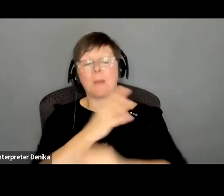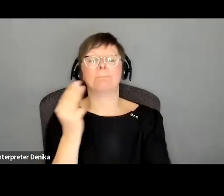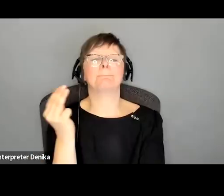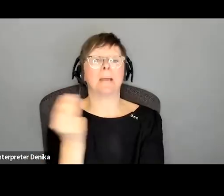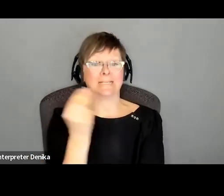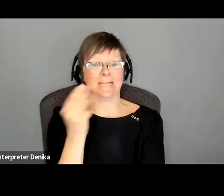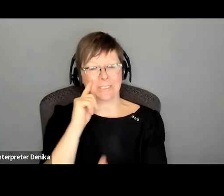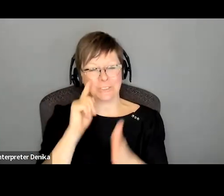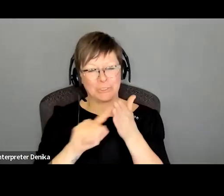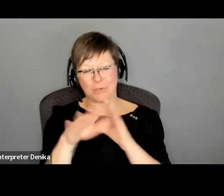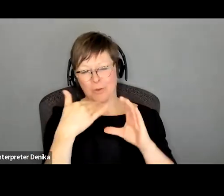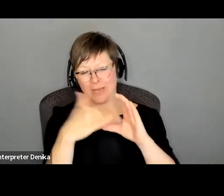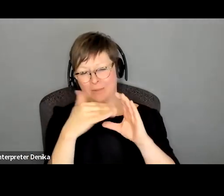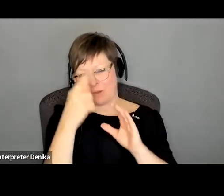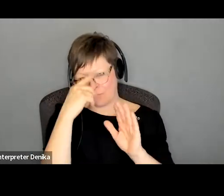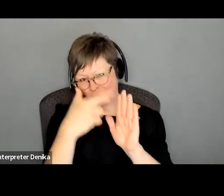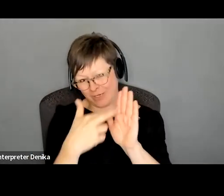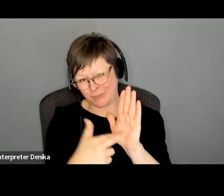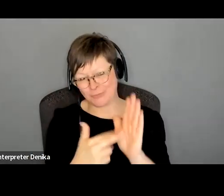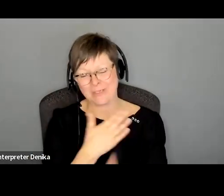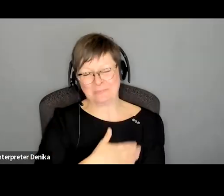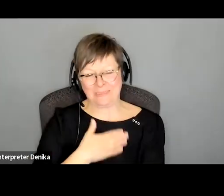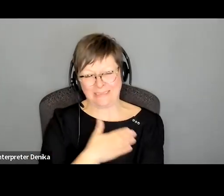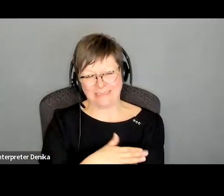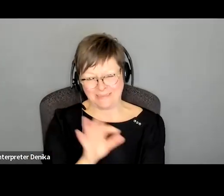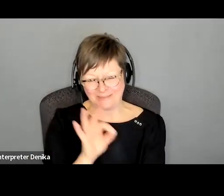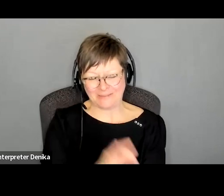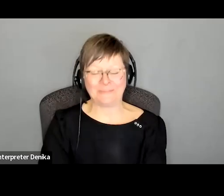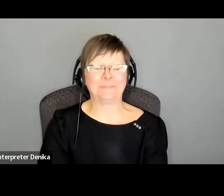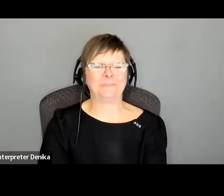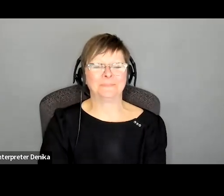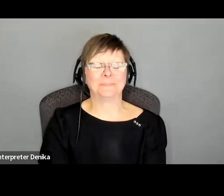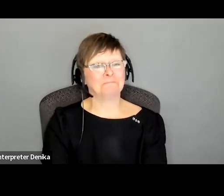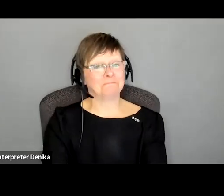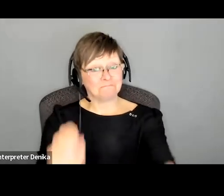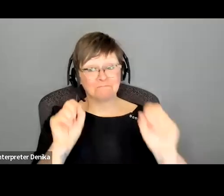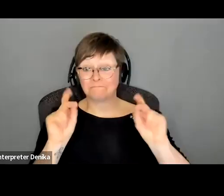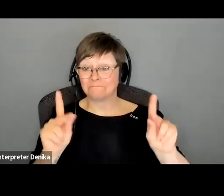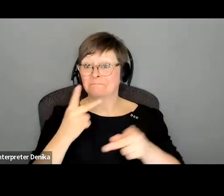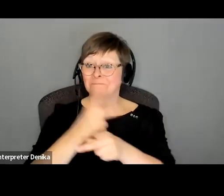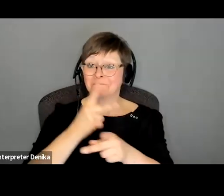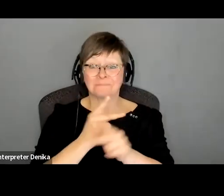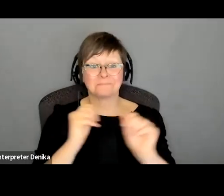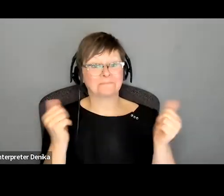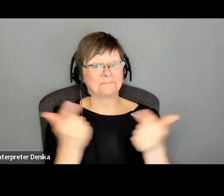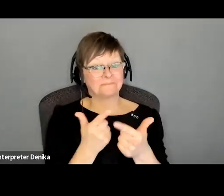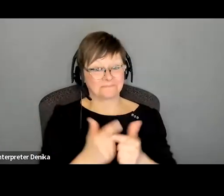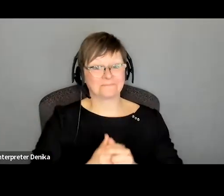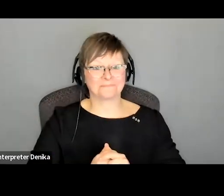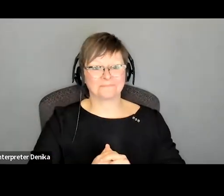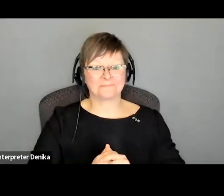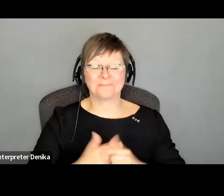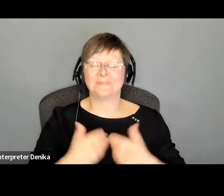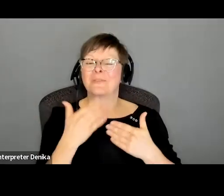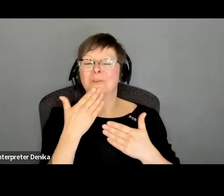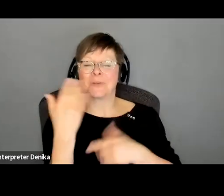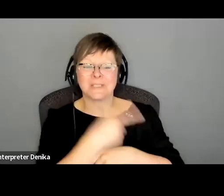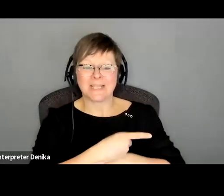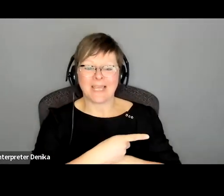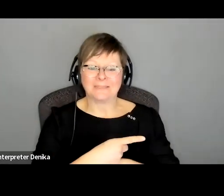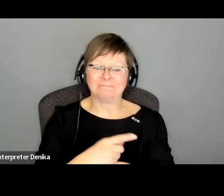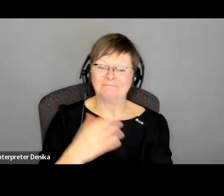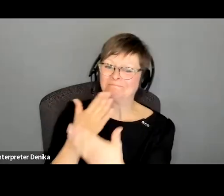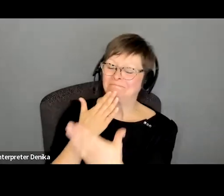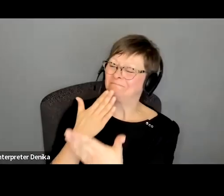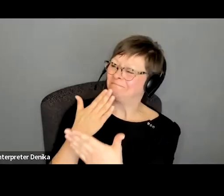email for registrations uh for that one uh okay take care everybody and have a great day thank you thank